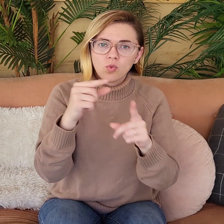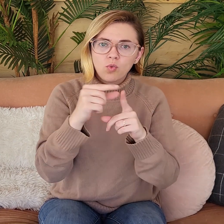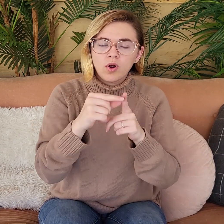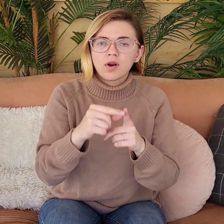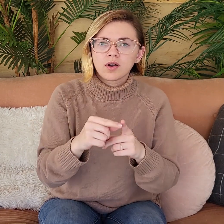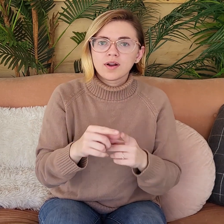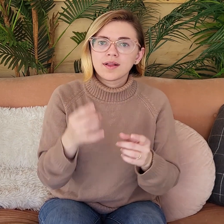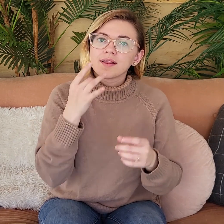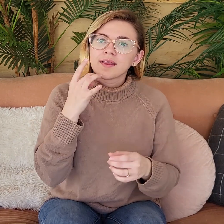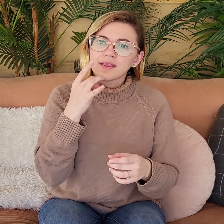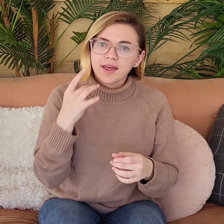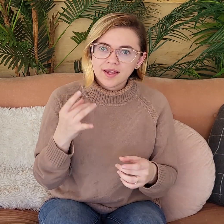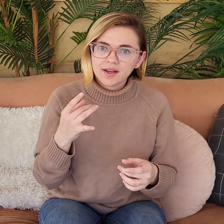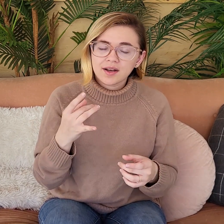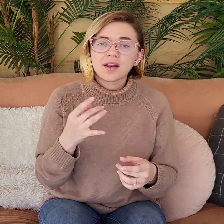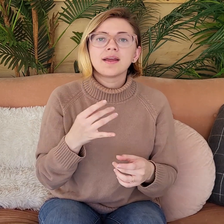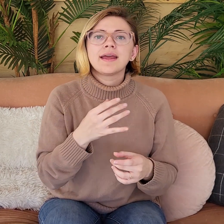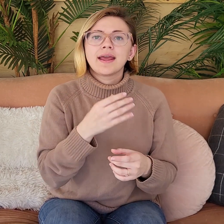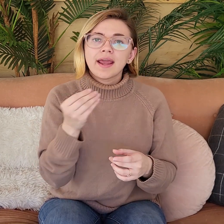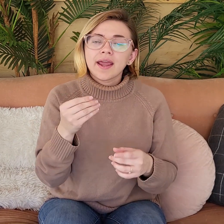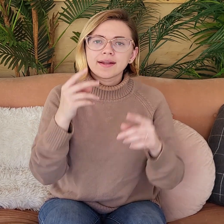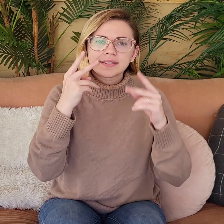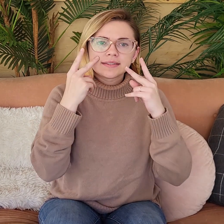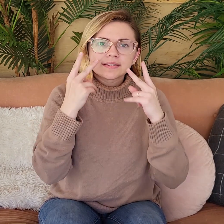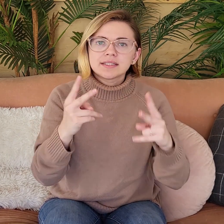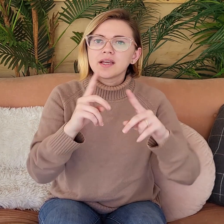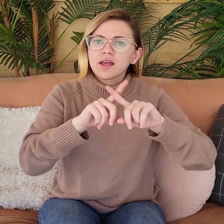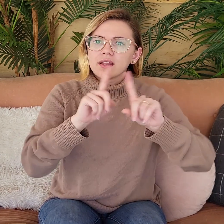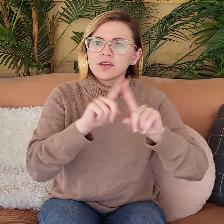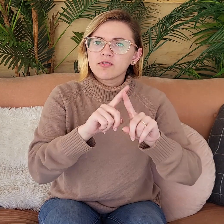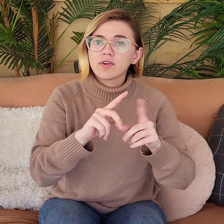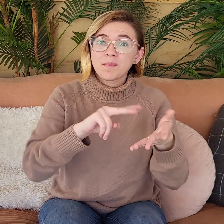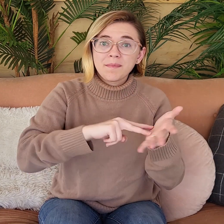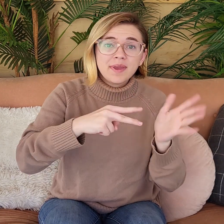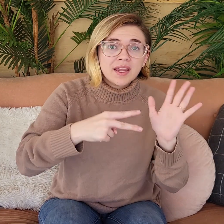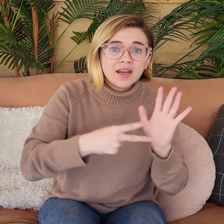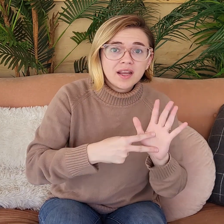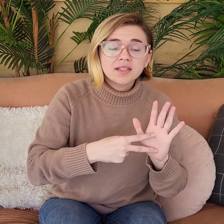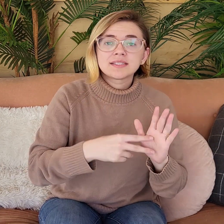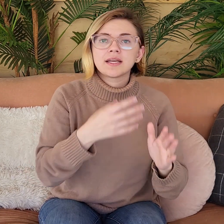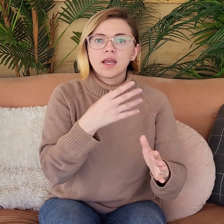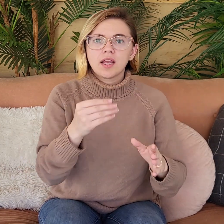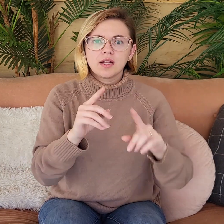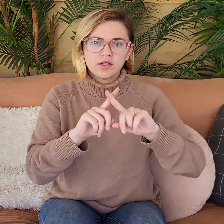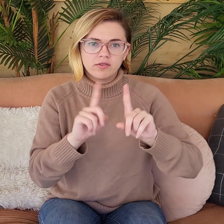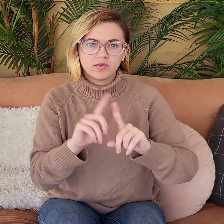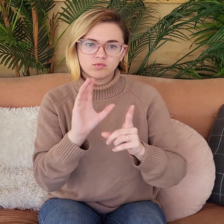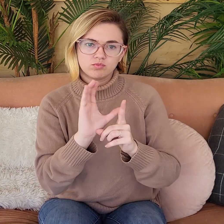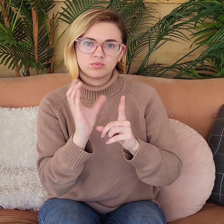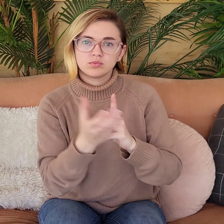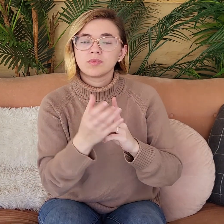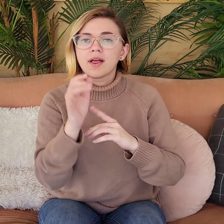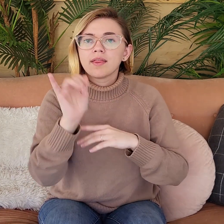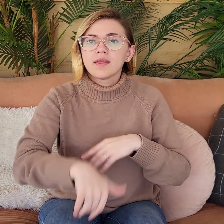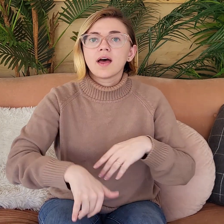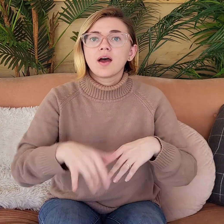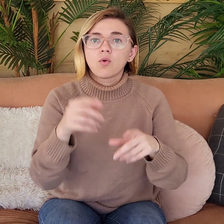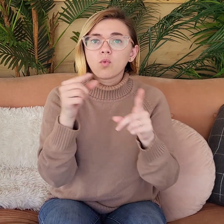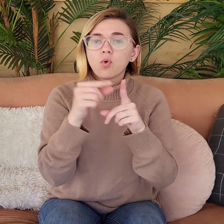that they use the word light and see the different meanings and the different contexts